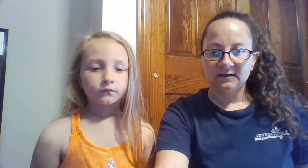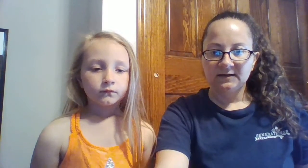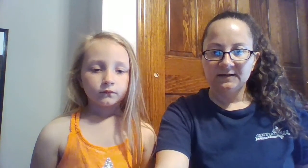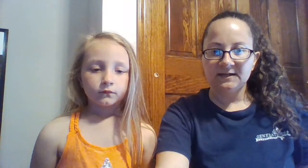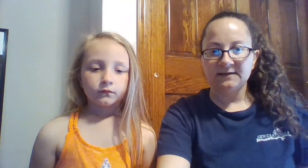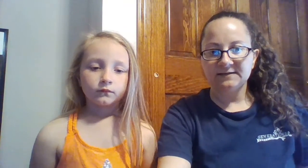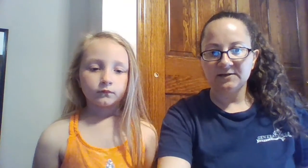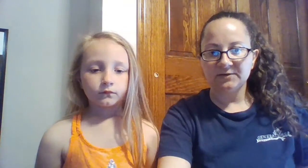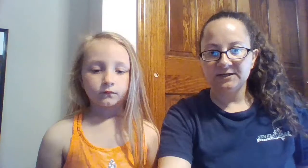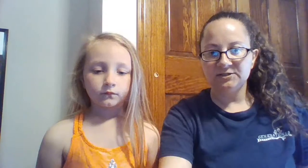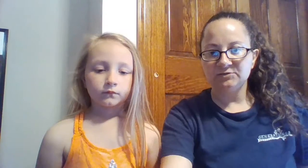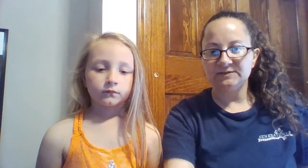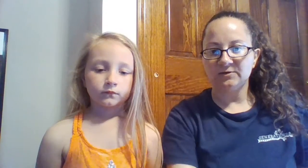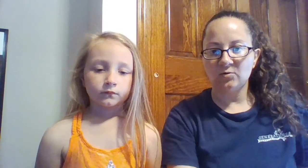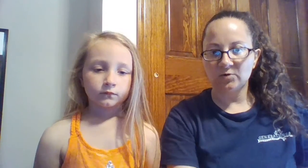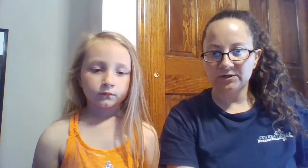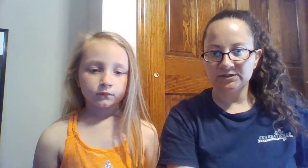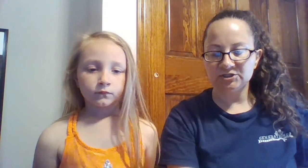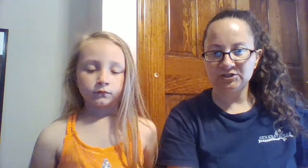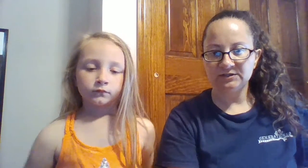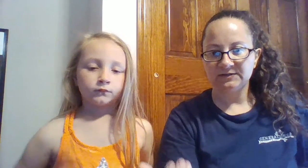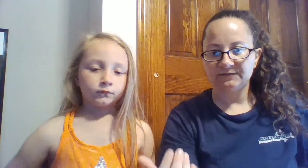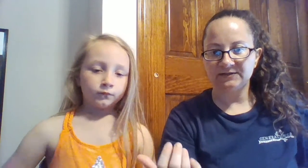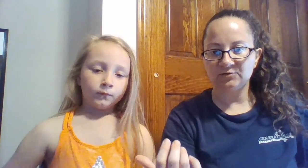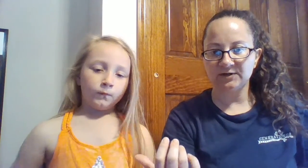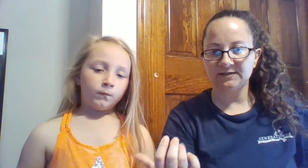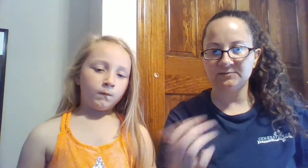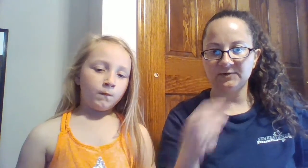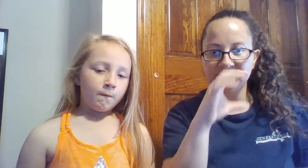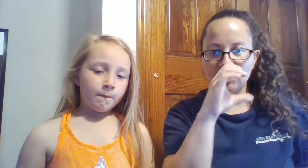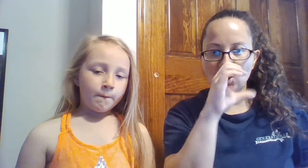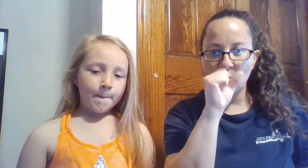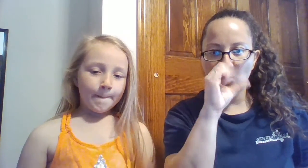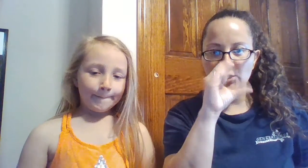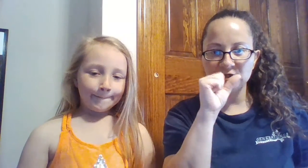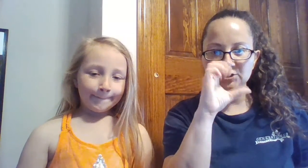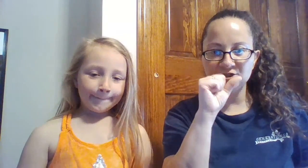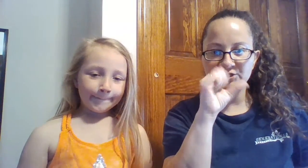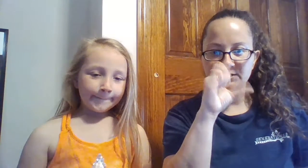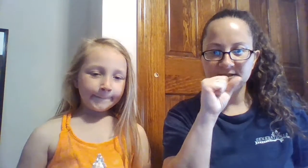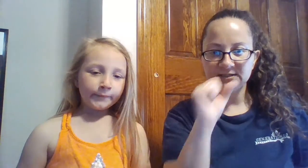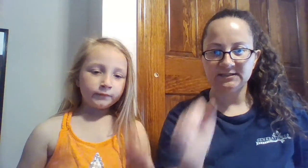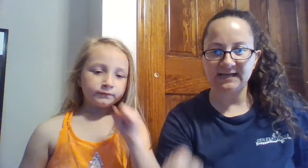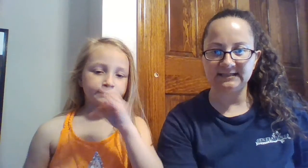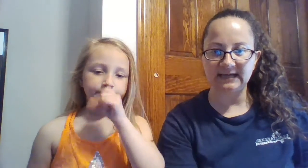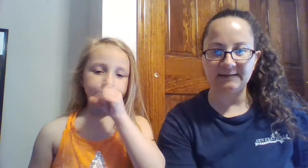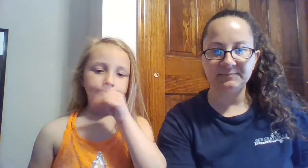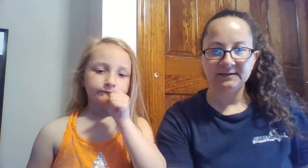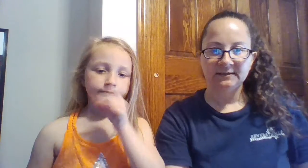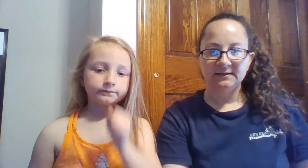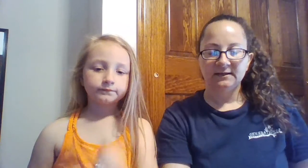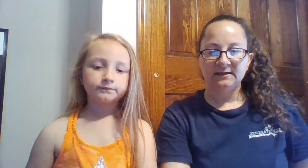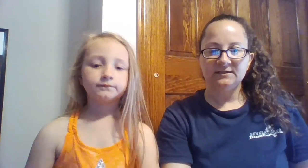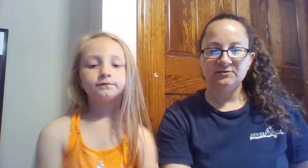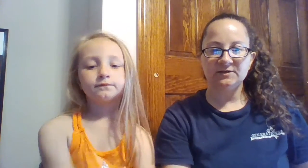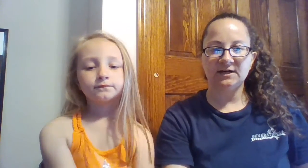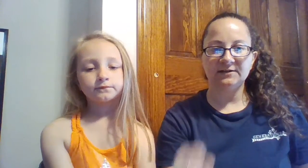The next color we're going to do is orange. Victoria is wearing an orange pink top. To do the color